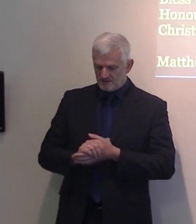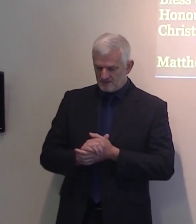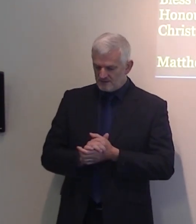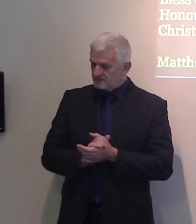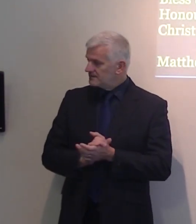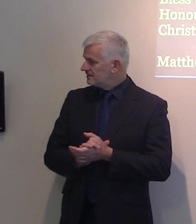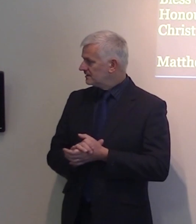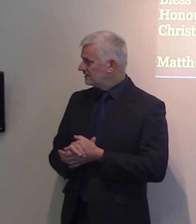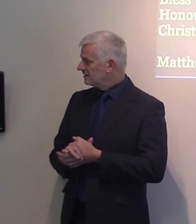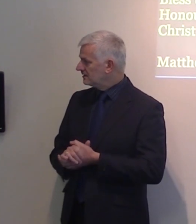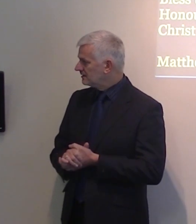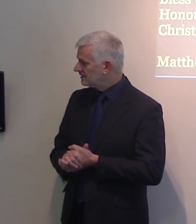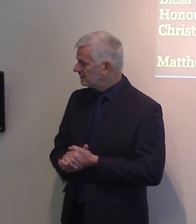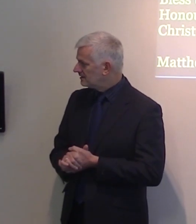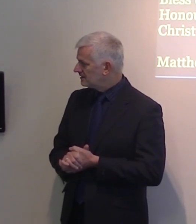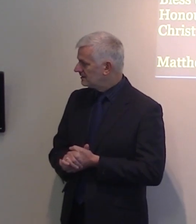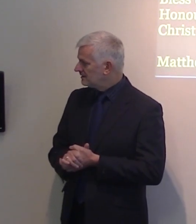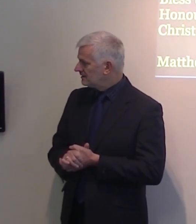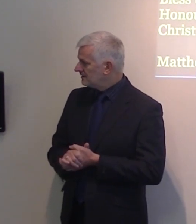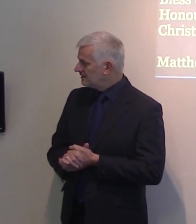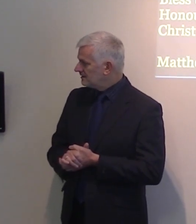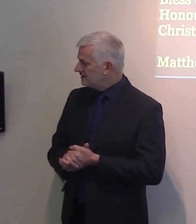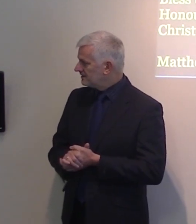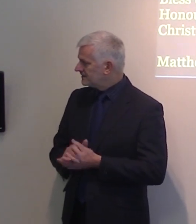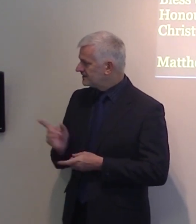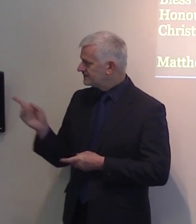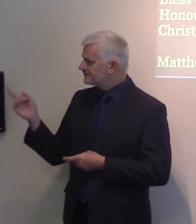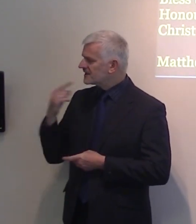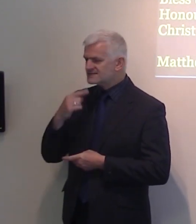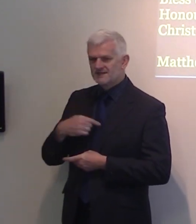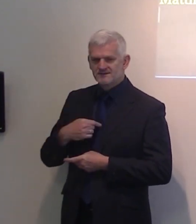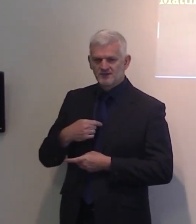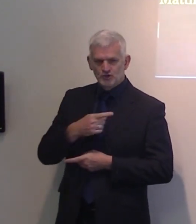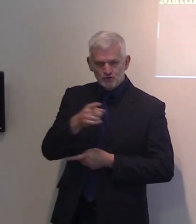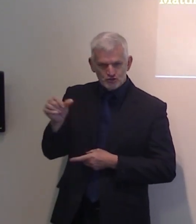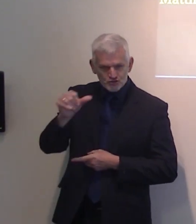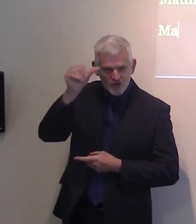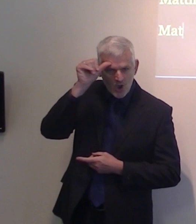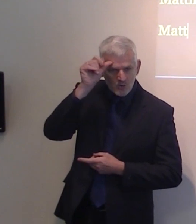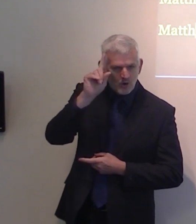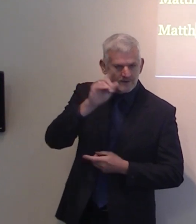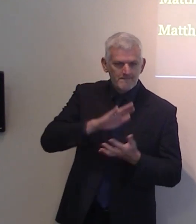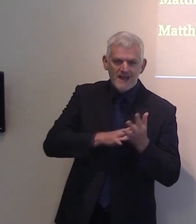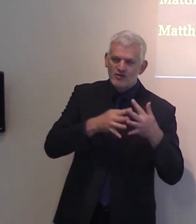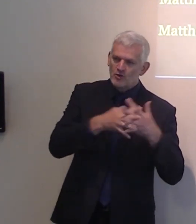So you are all aware that Matthew 5, 6 and 7 is often called the